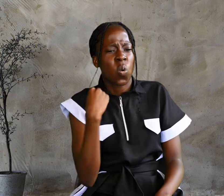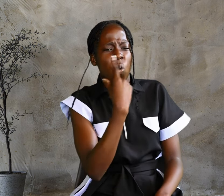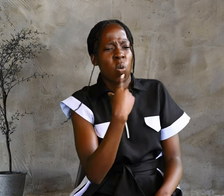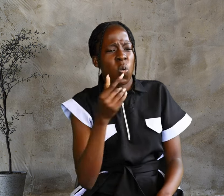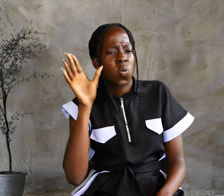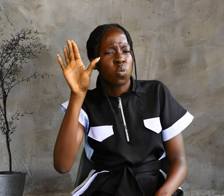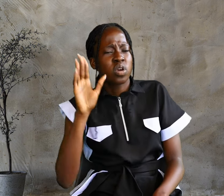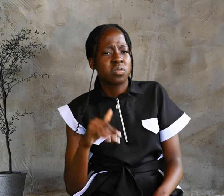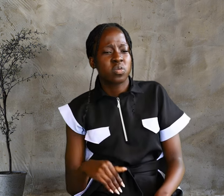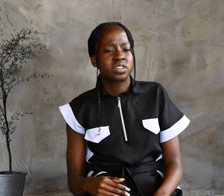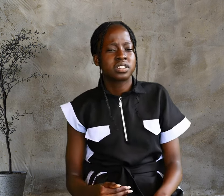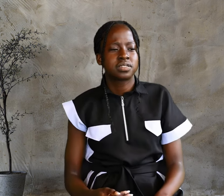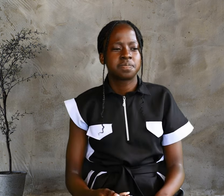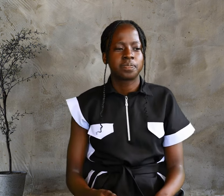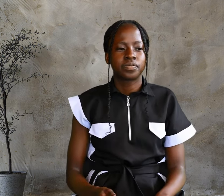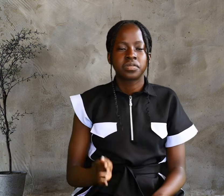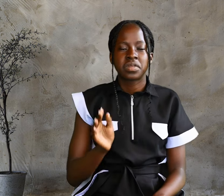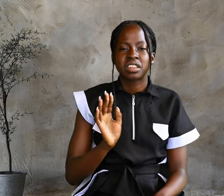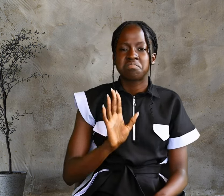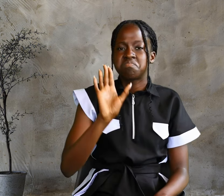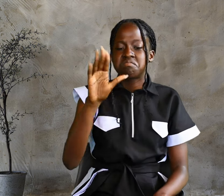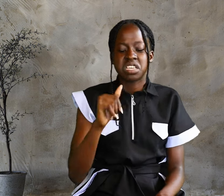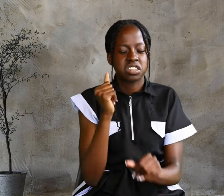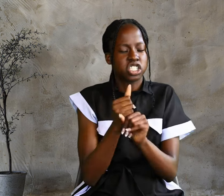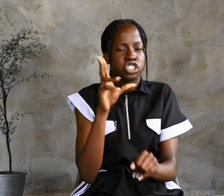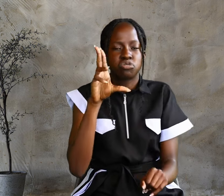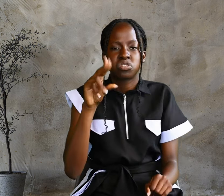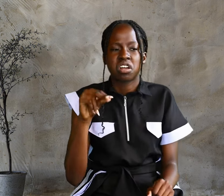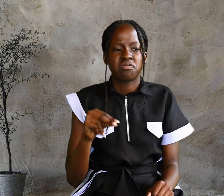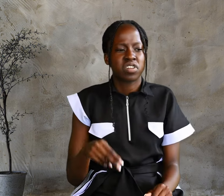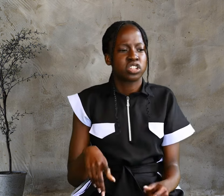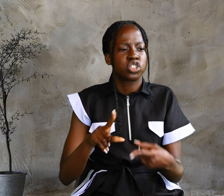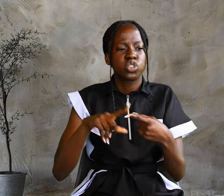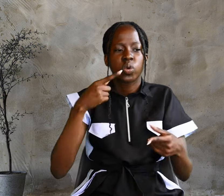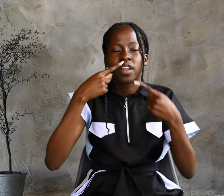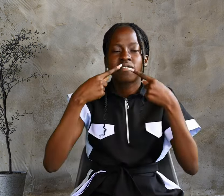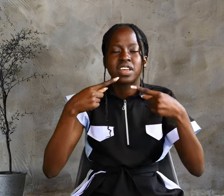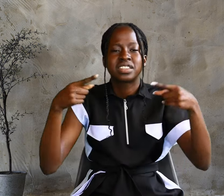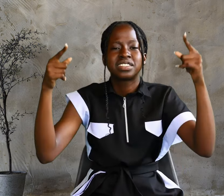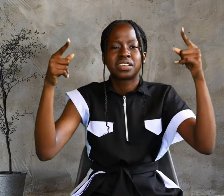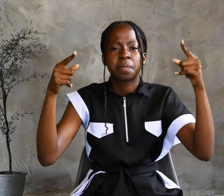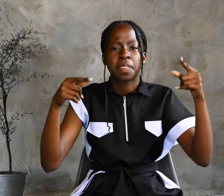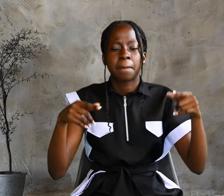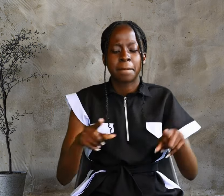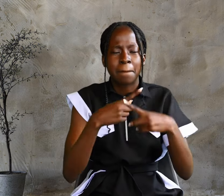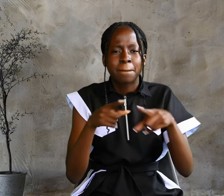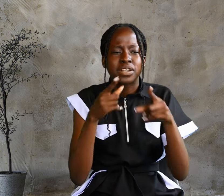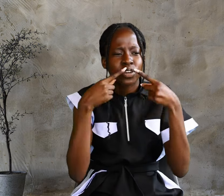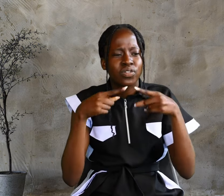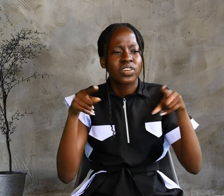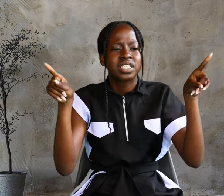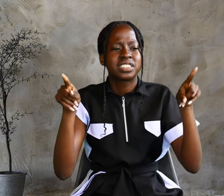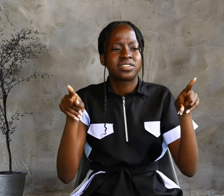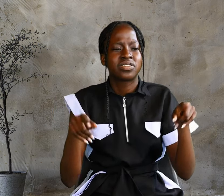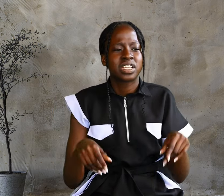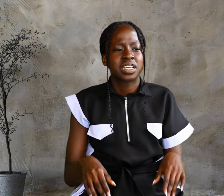who He was. He did not fail to confess, but confessed freely,